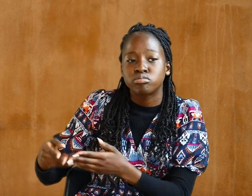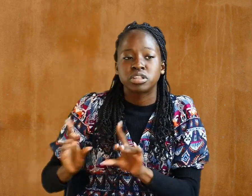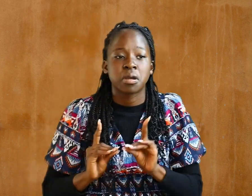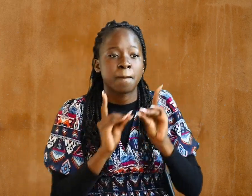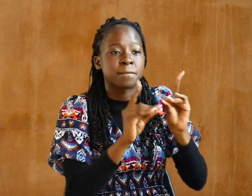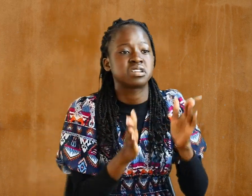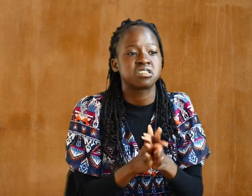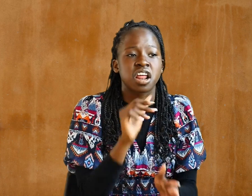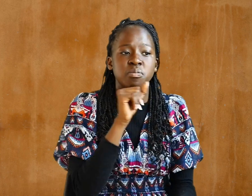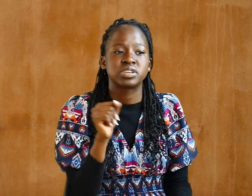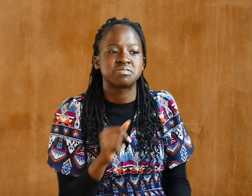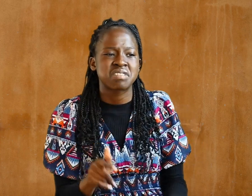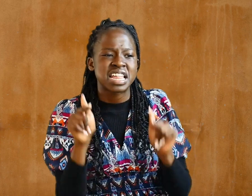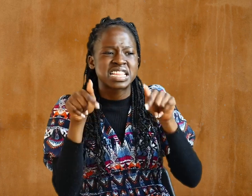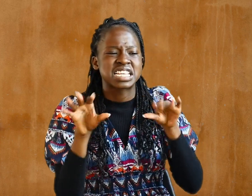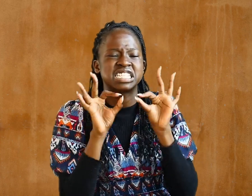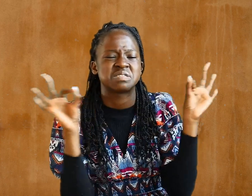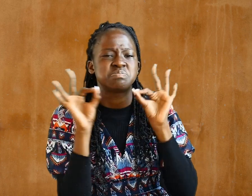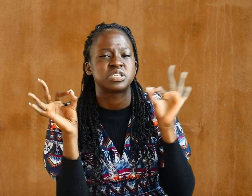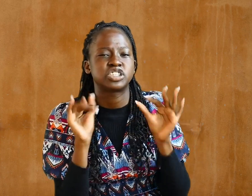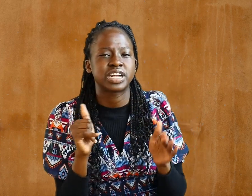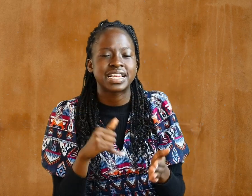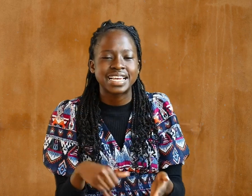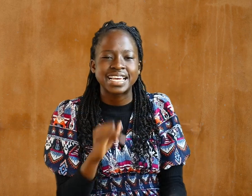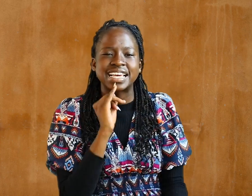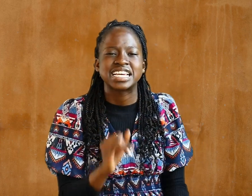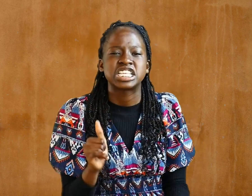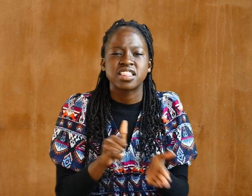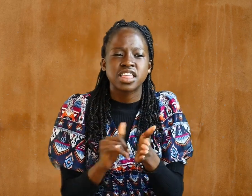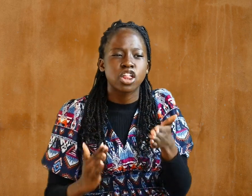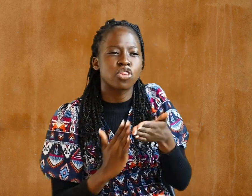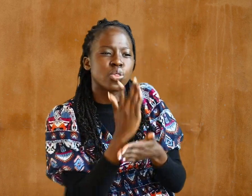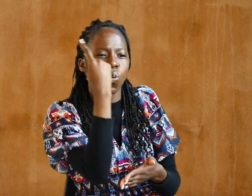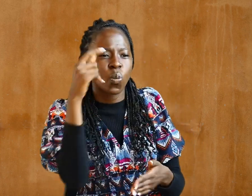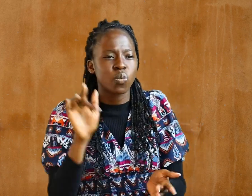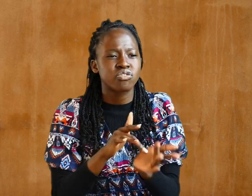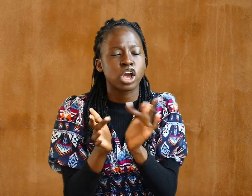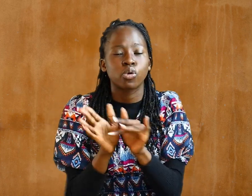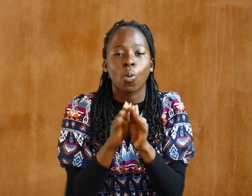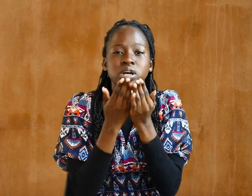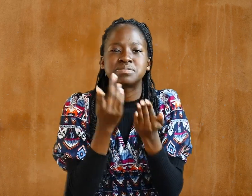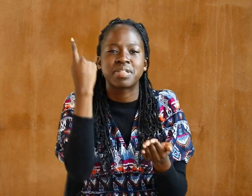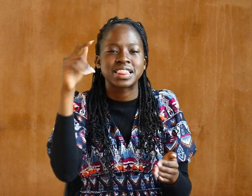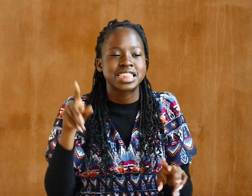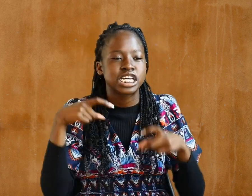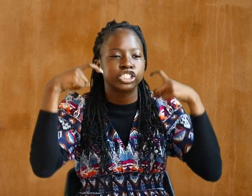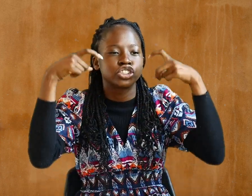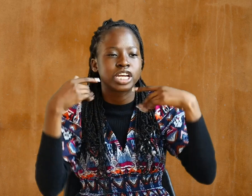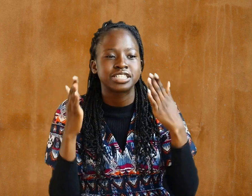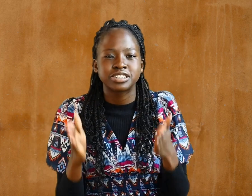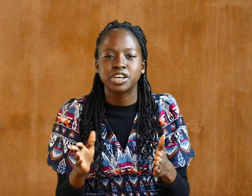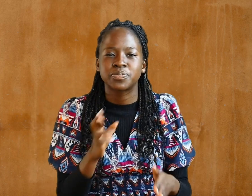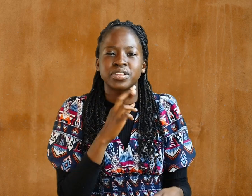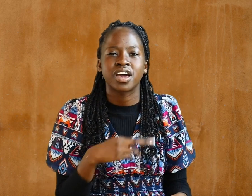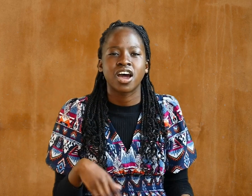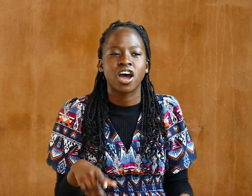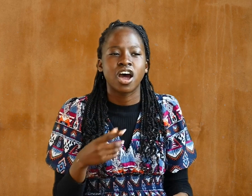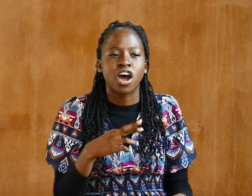This mystery is that through the gospel, the Gentiles are heirs together with Israel,